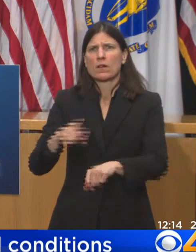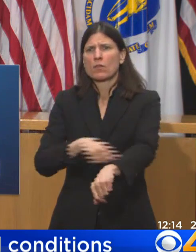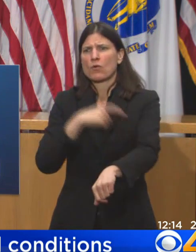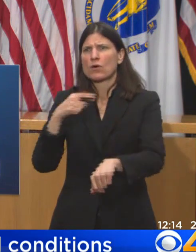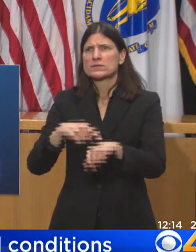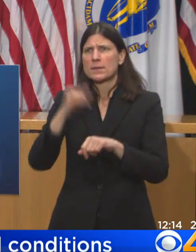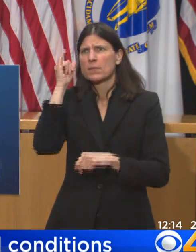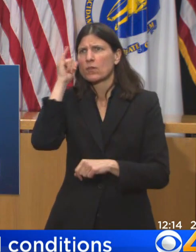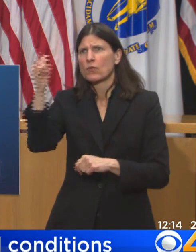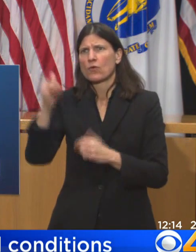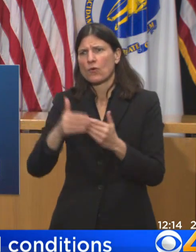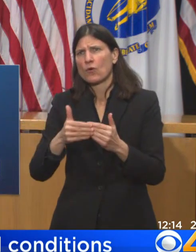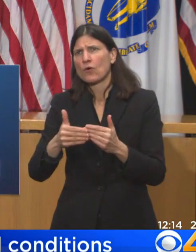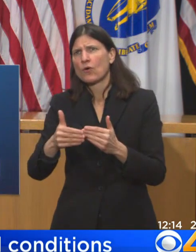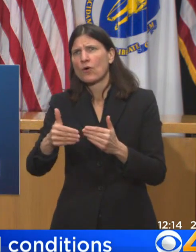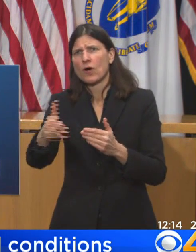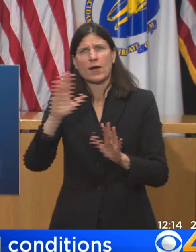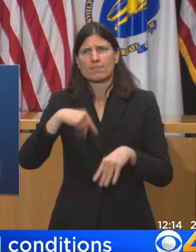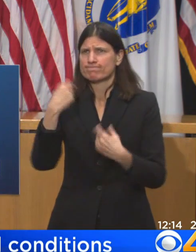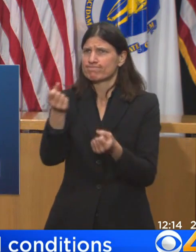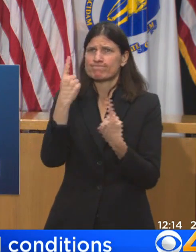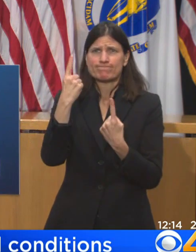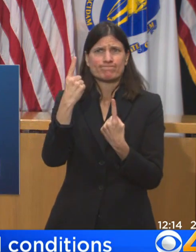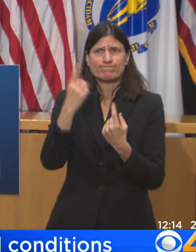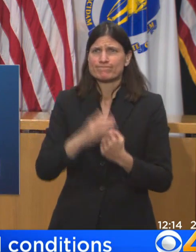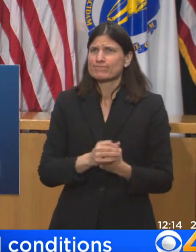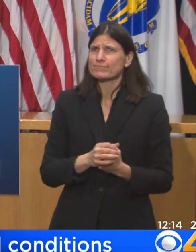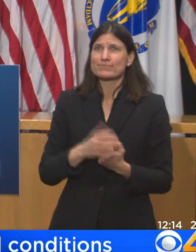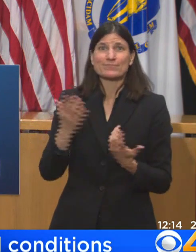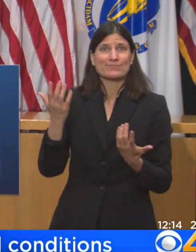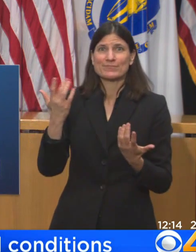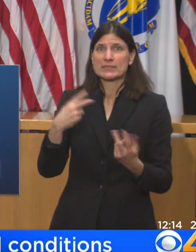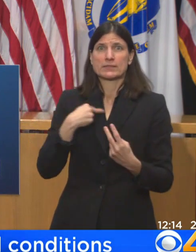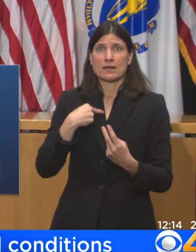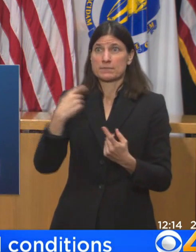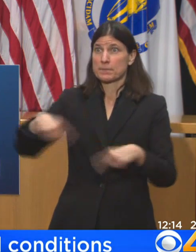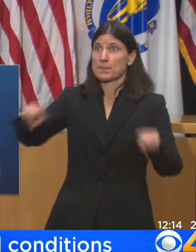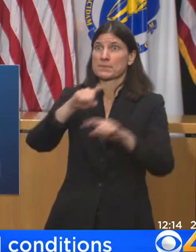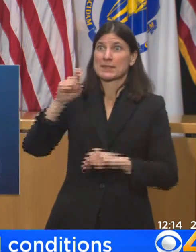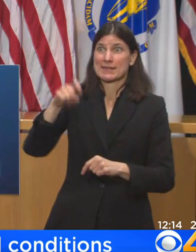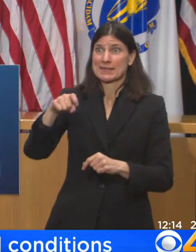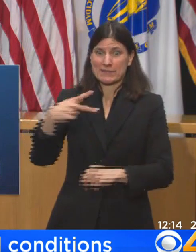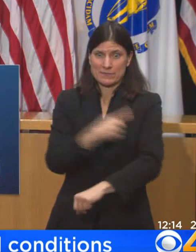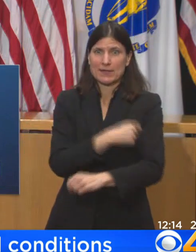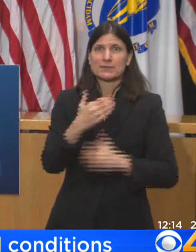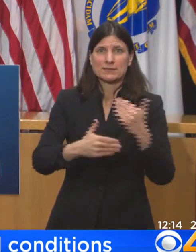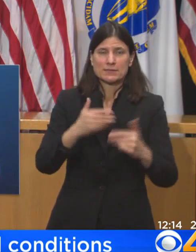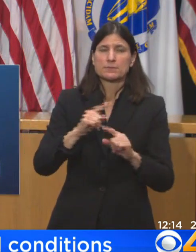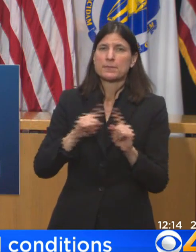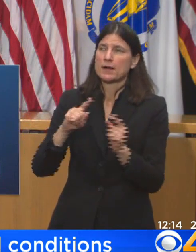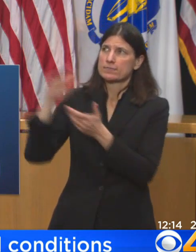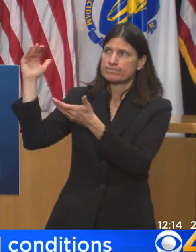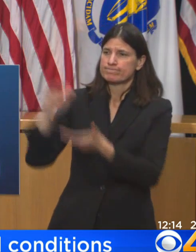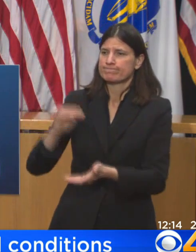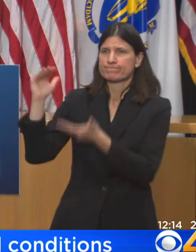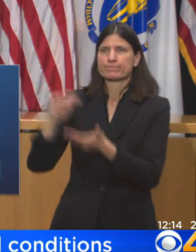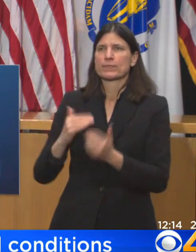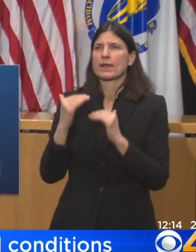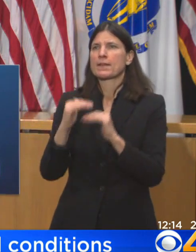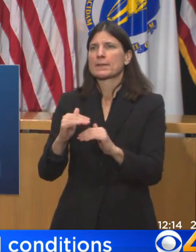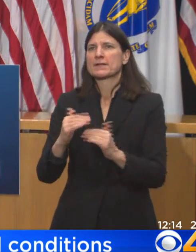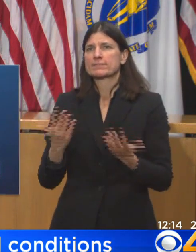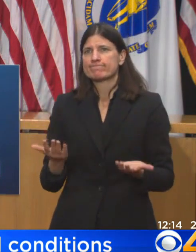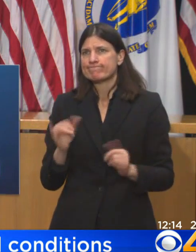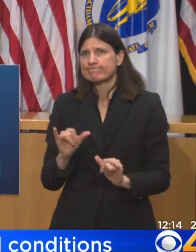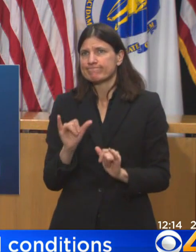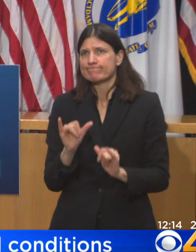we're getting at this point in time. We all remain hopeful that those numbers will increase from the federal government